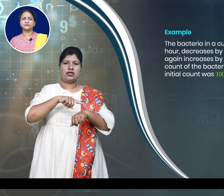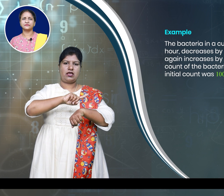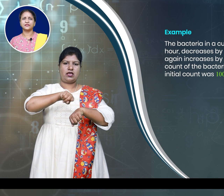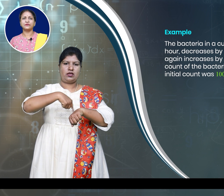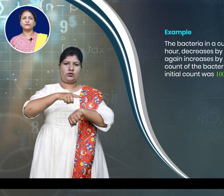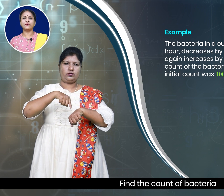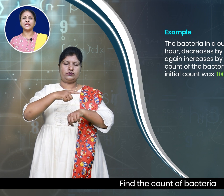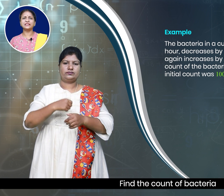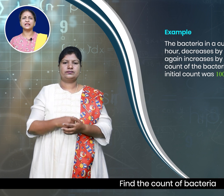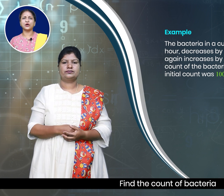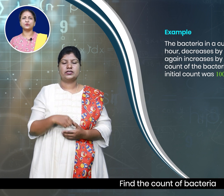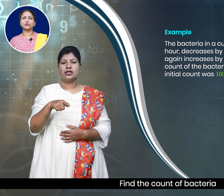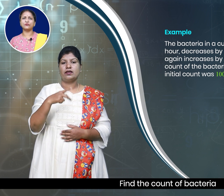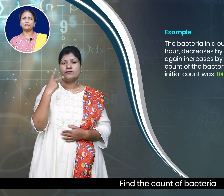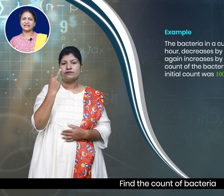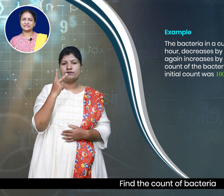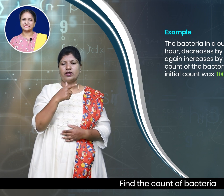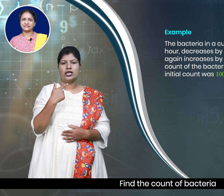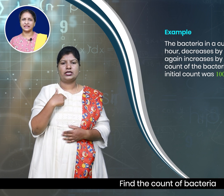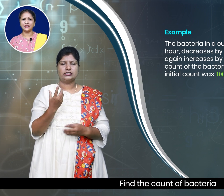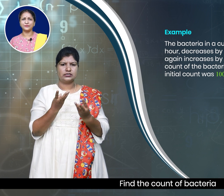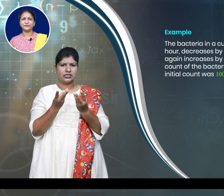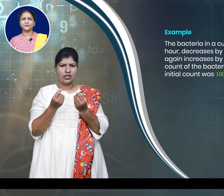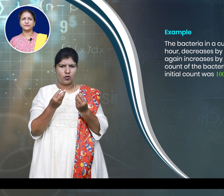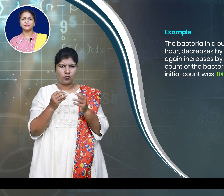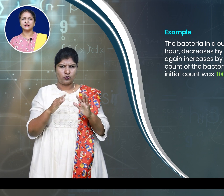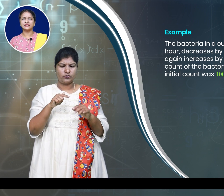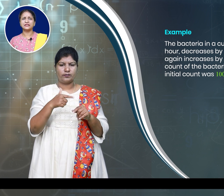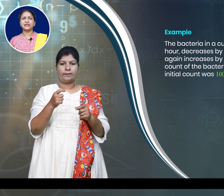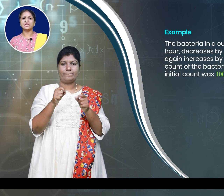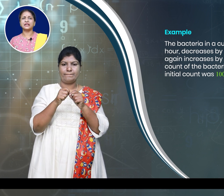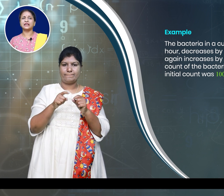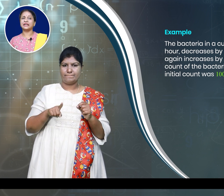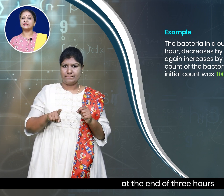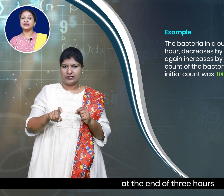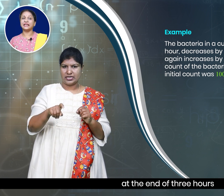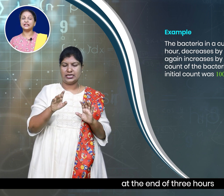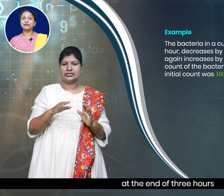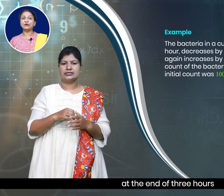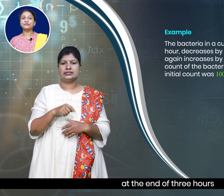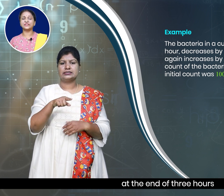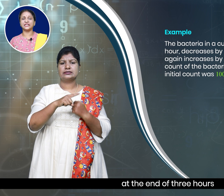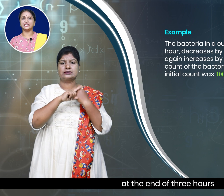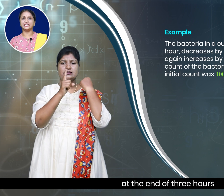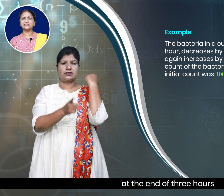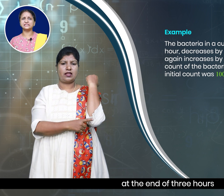Find the count of bacteria at the end of 3 hours